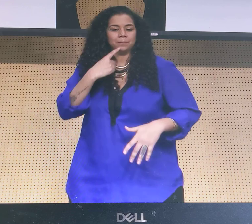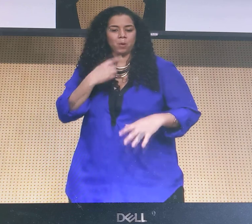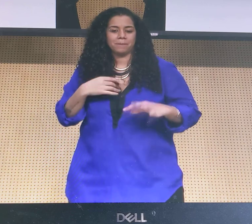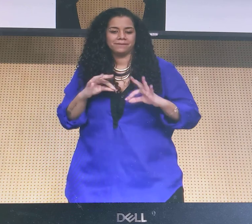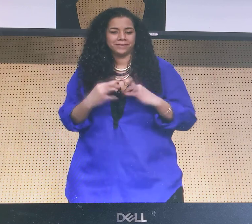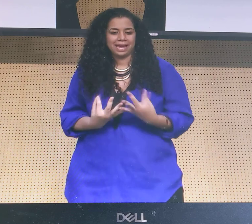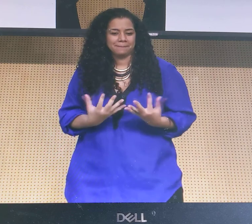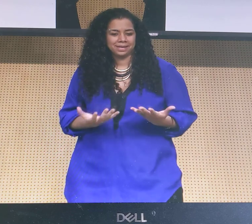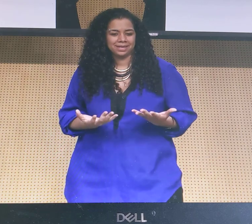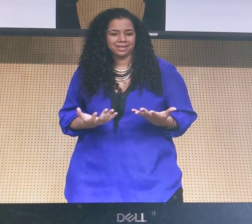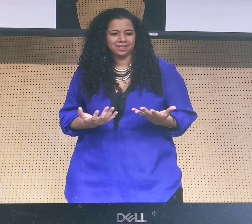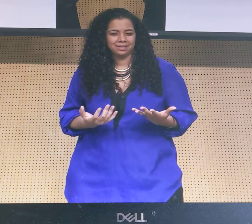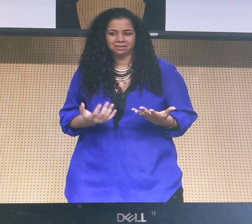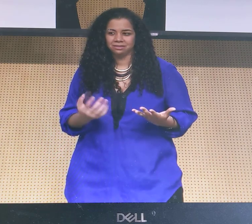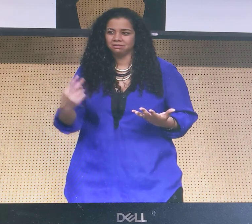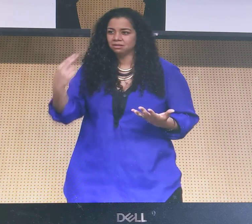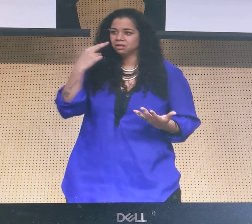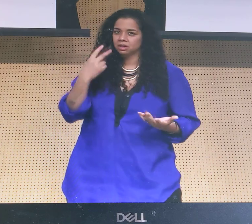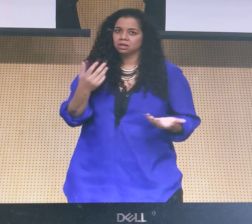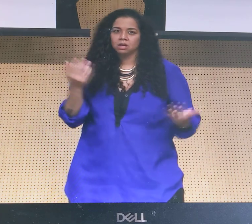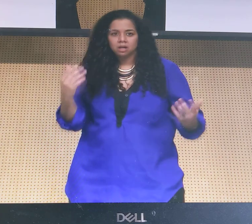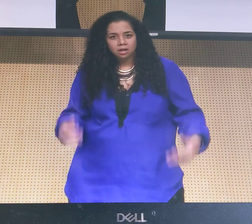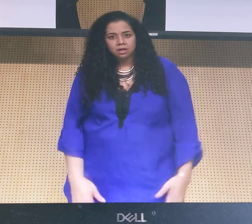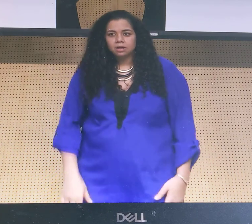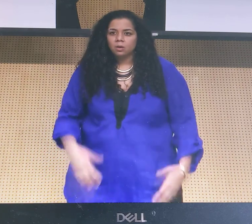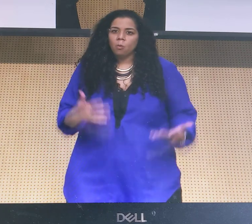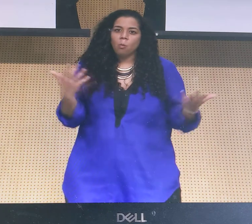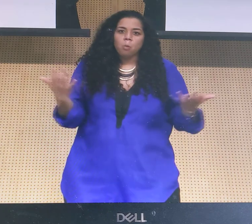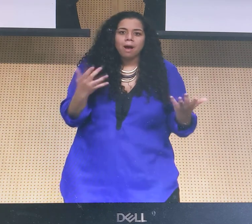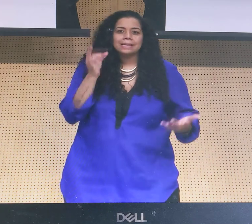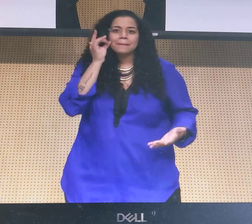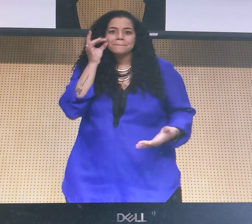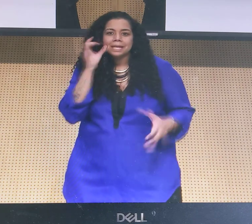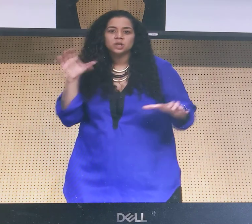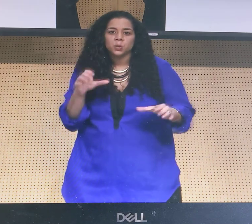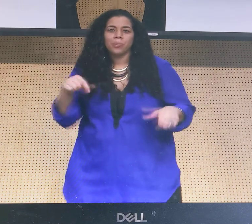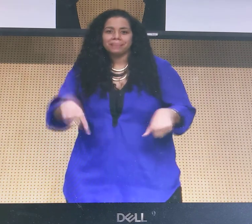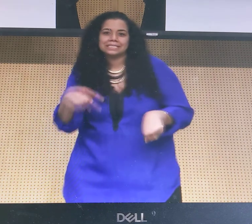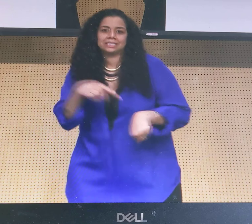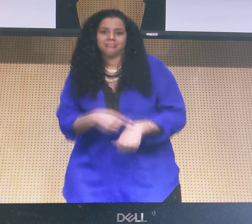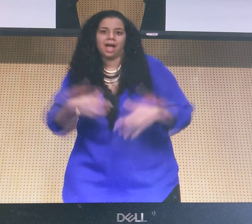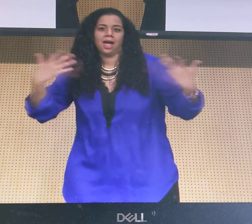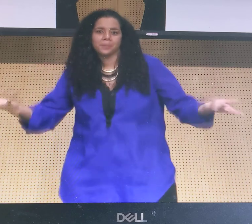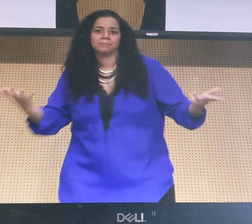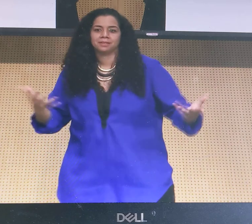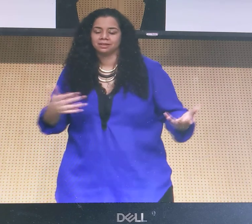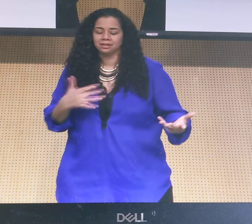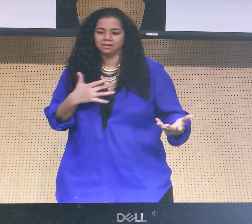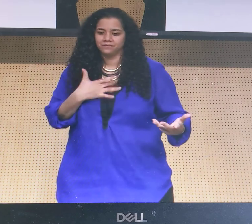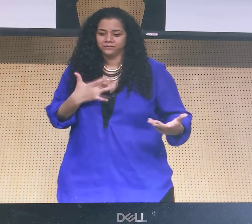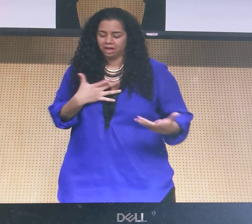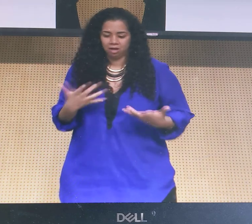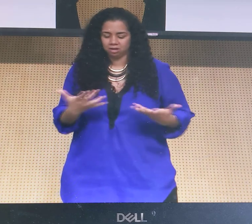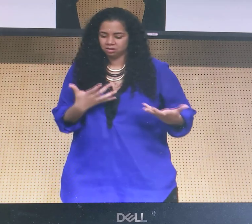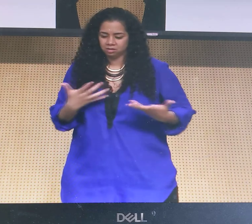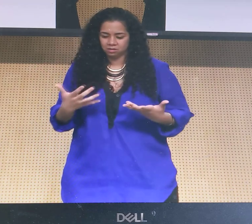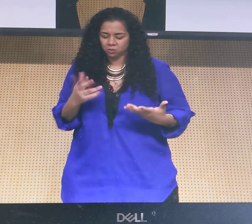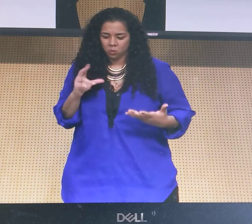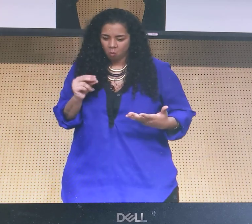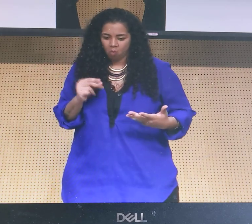pressure and expectations from my family. They would tell me what I should do. They would say, you know, Mia,